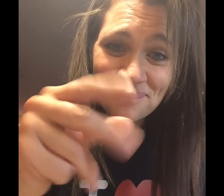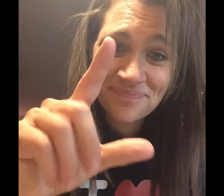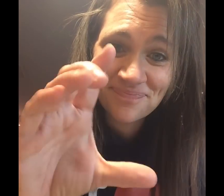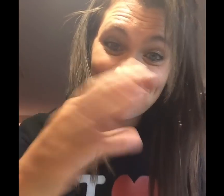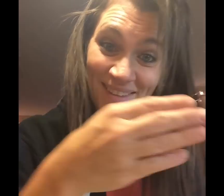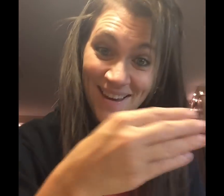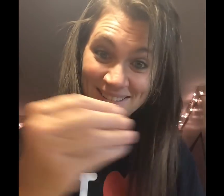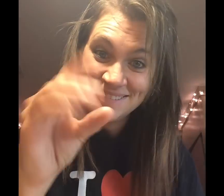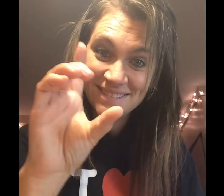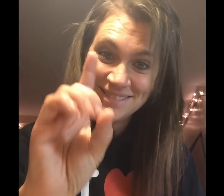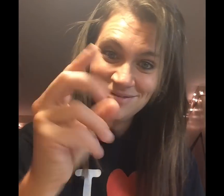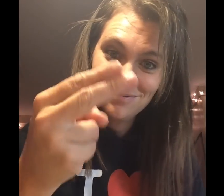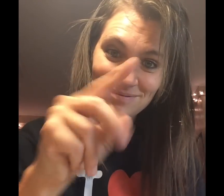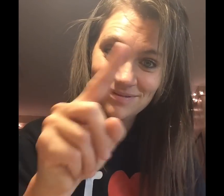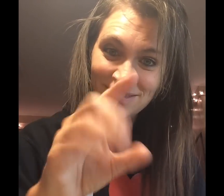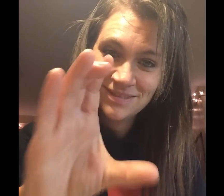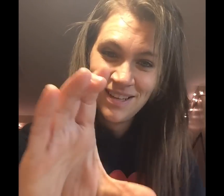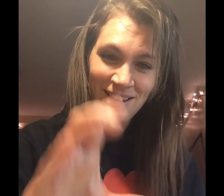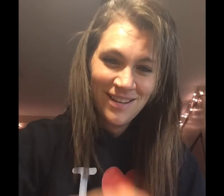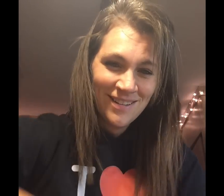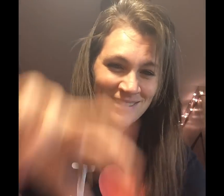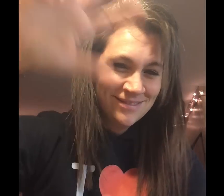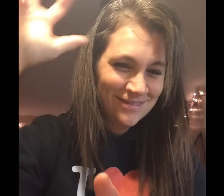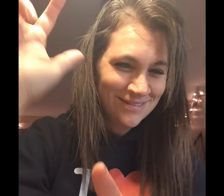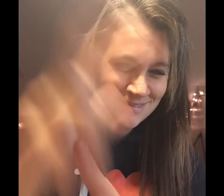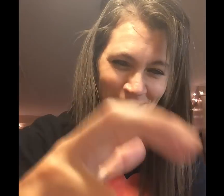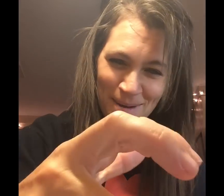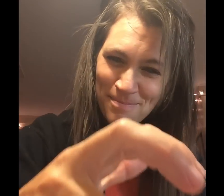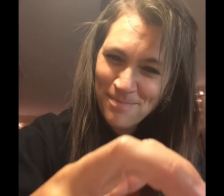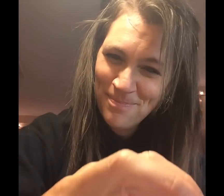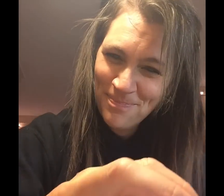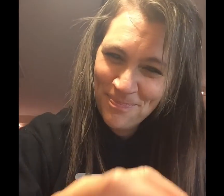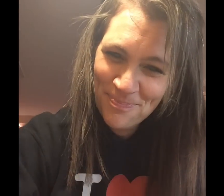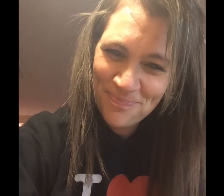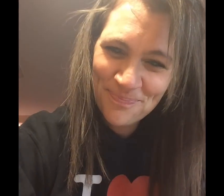want to play a video game? Sure. I'll leave it on your type and your name.